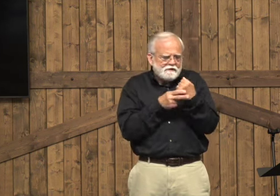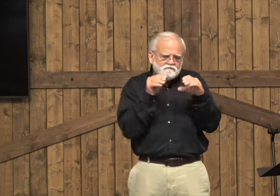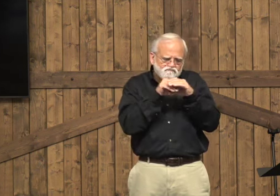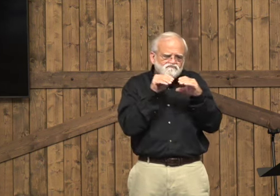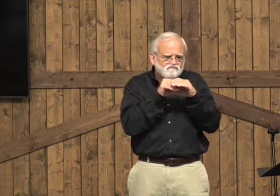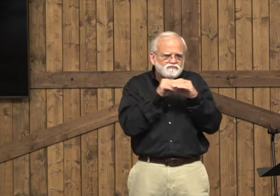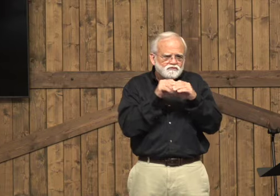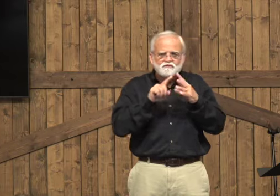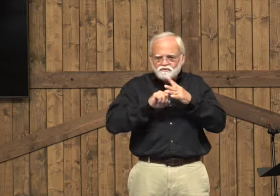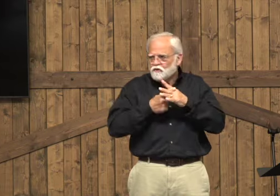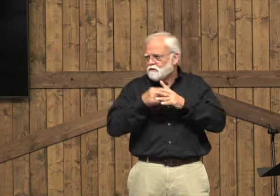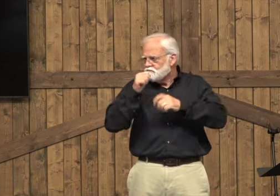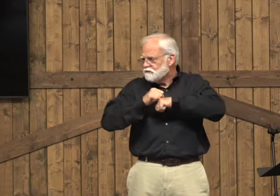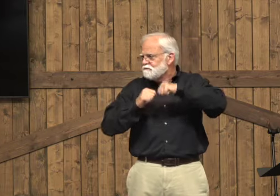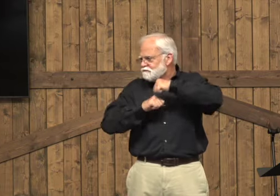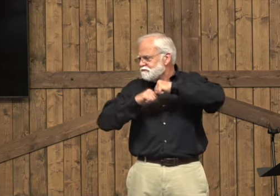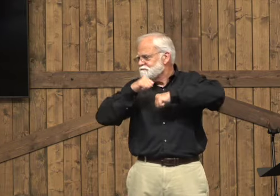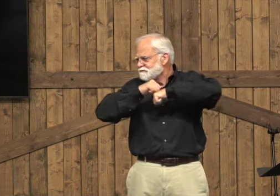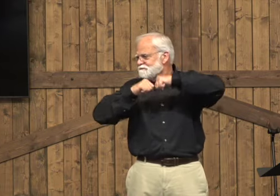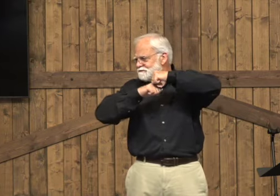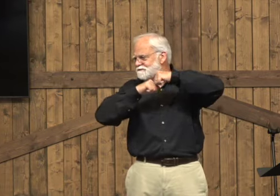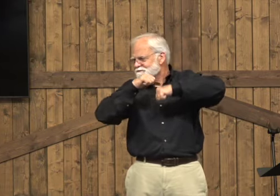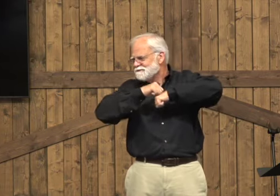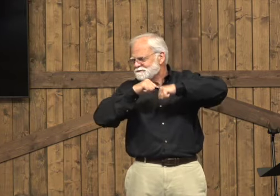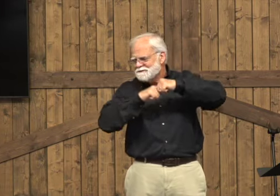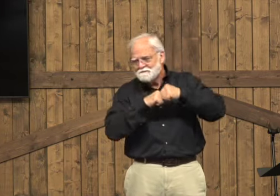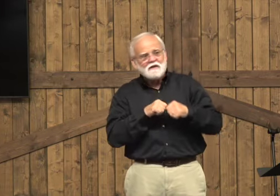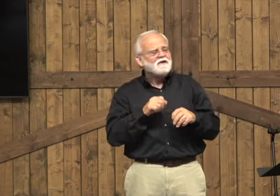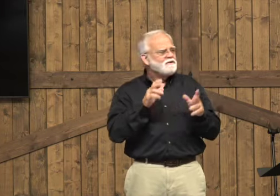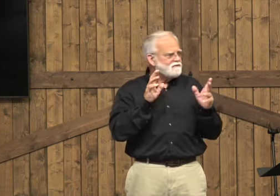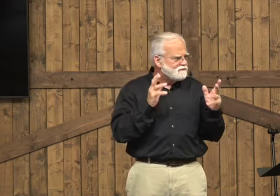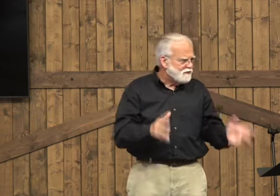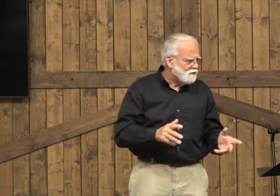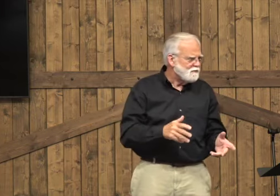And then save us. And then you start the financial building process.